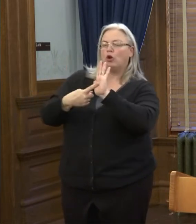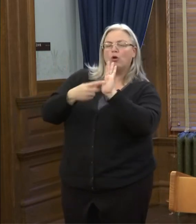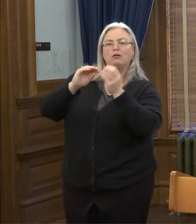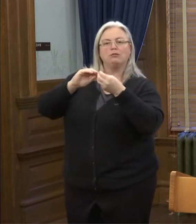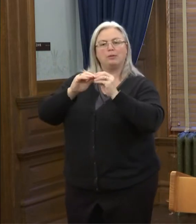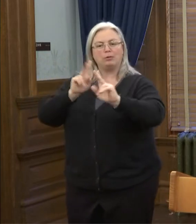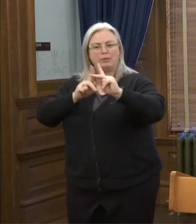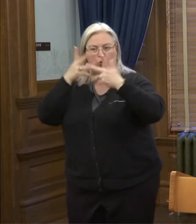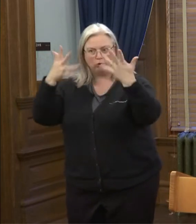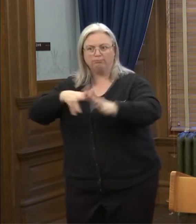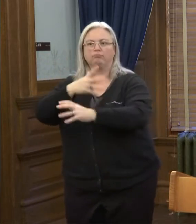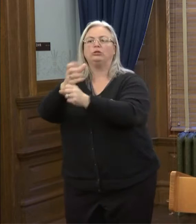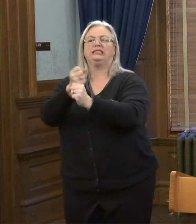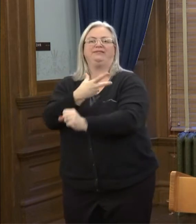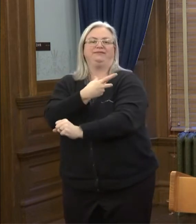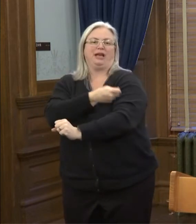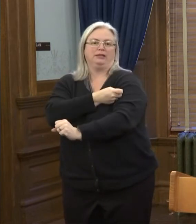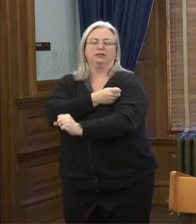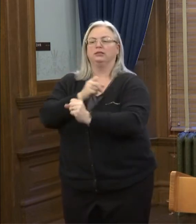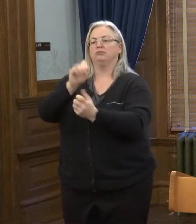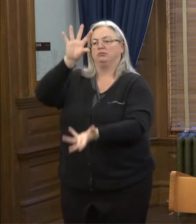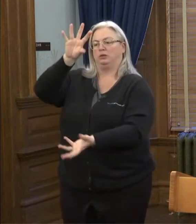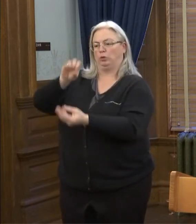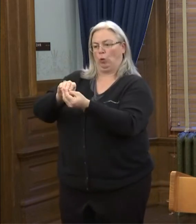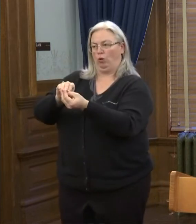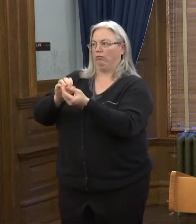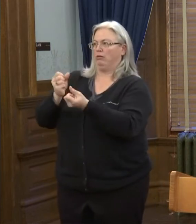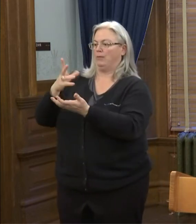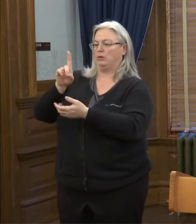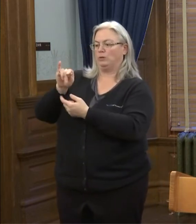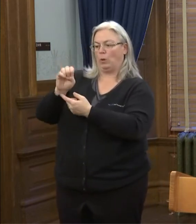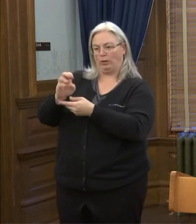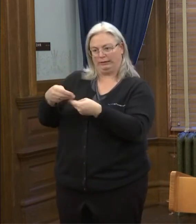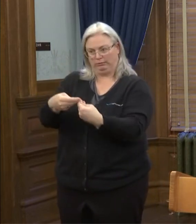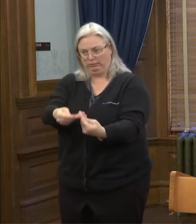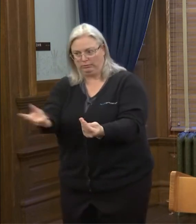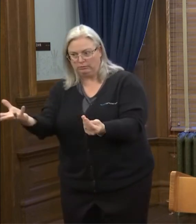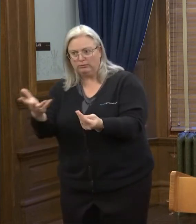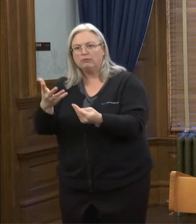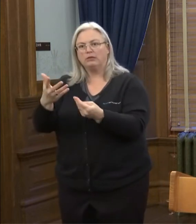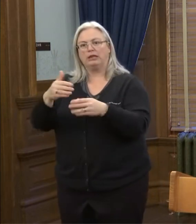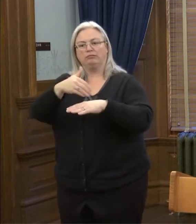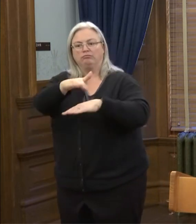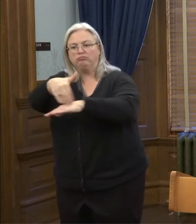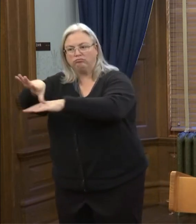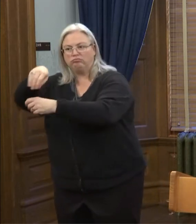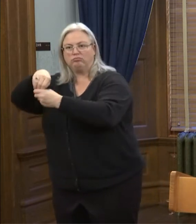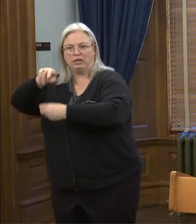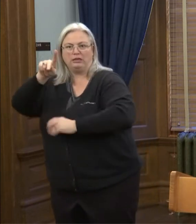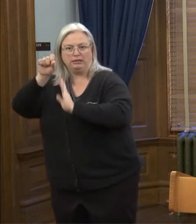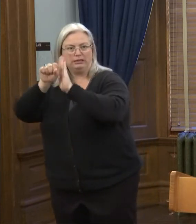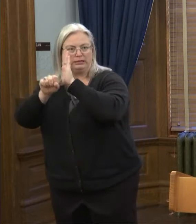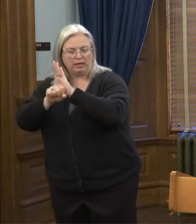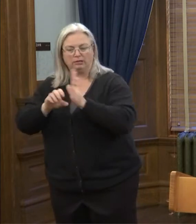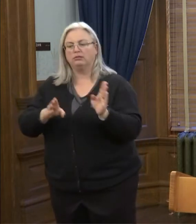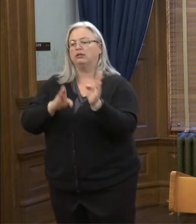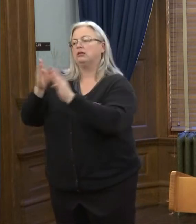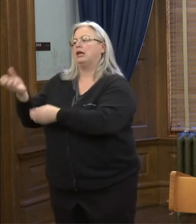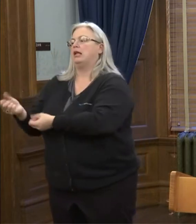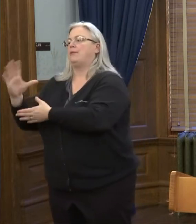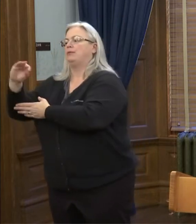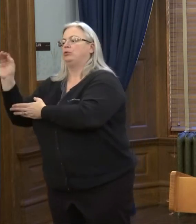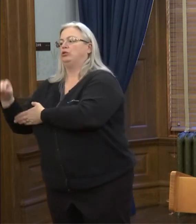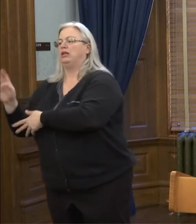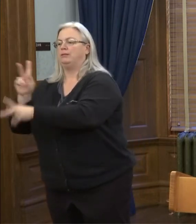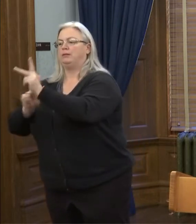Kansans who have been vaccinated, the total vaccine doses that have been administered and distributed in Kansas, and the percentage of